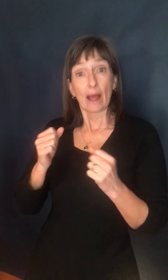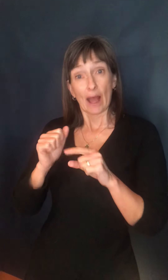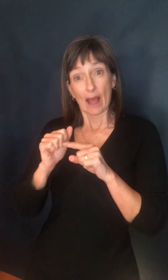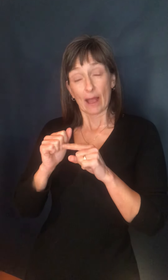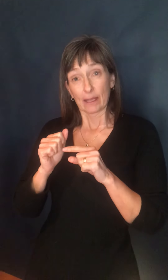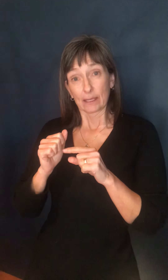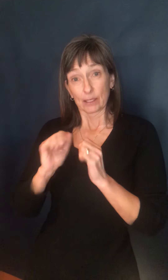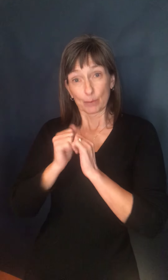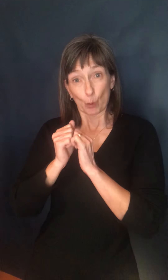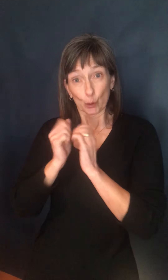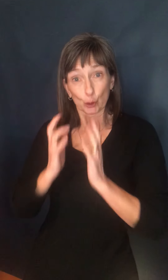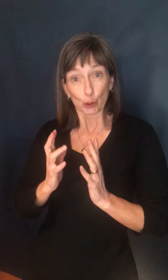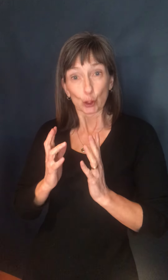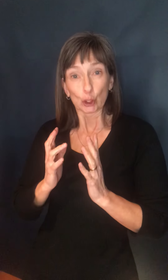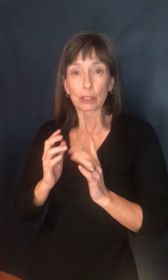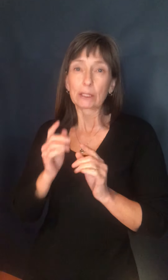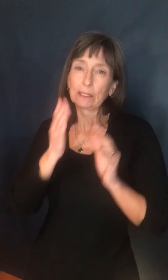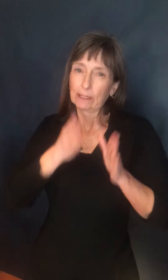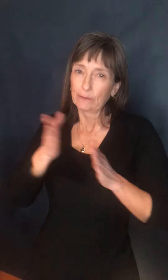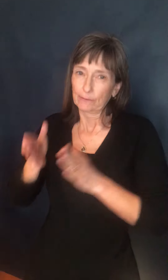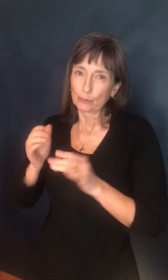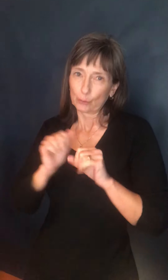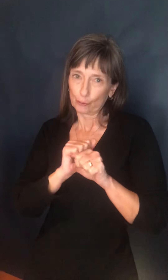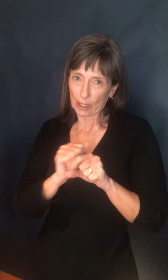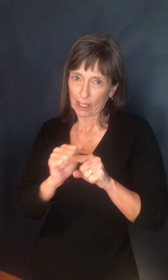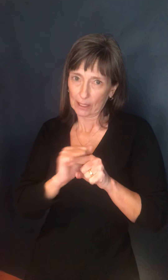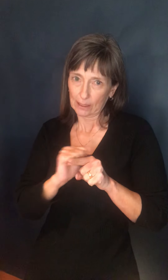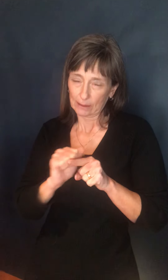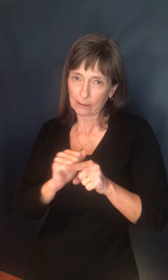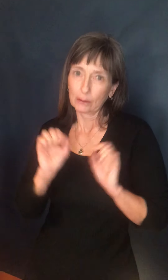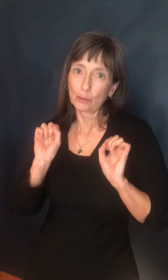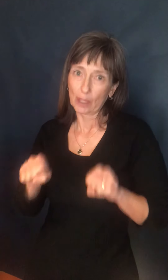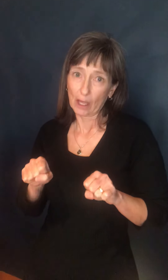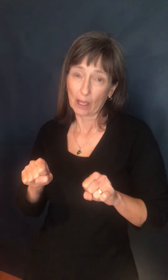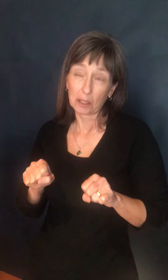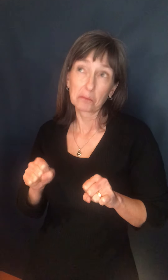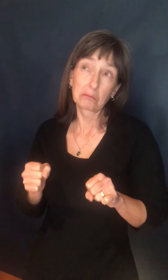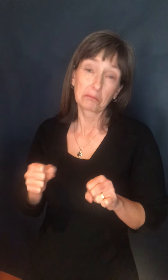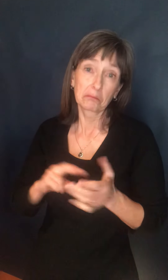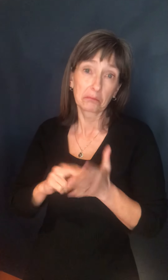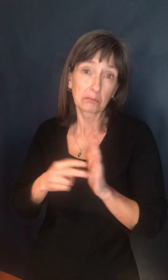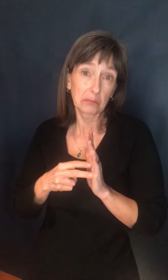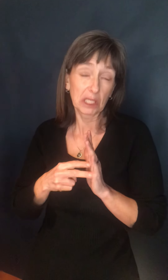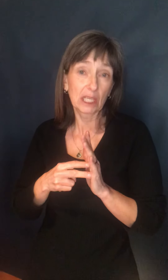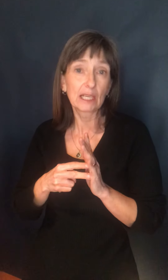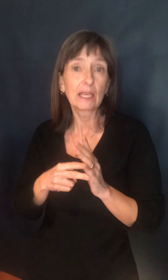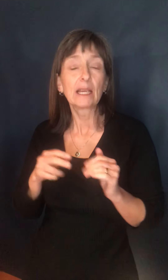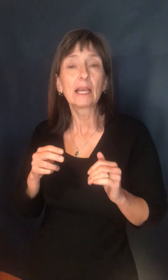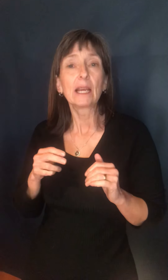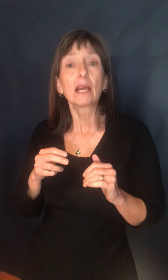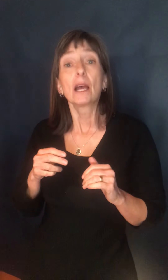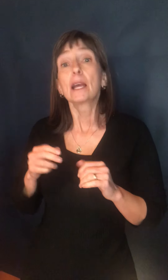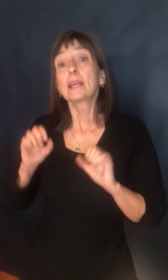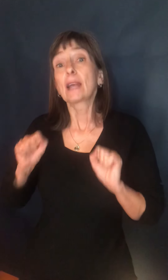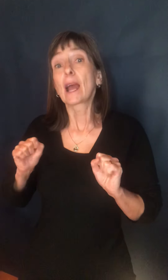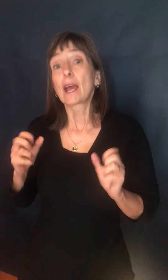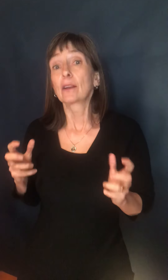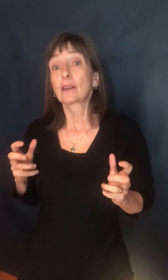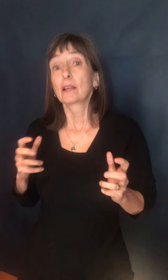and team practice or training sessions, which could include intra-squad competition. So that's within members of the